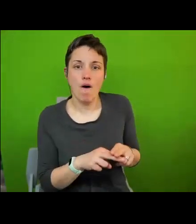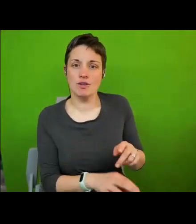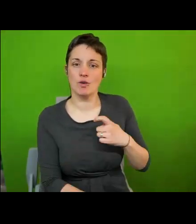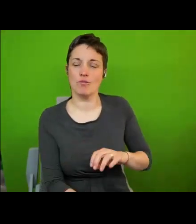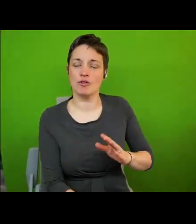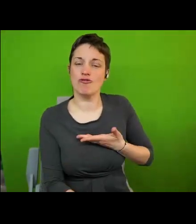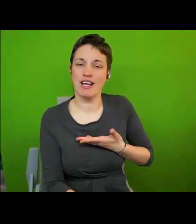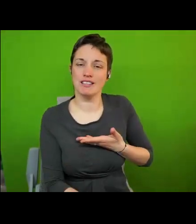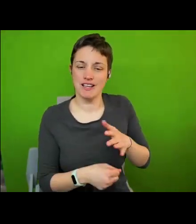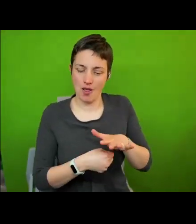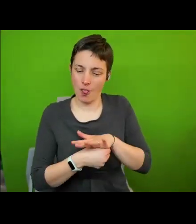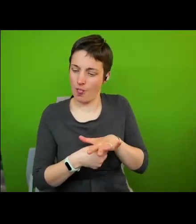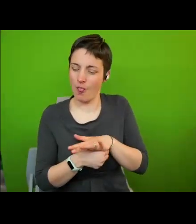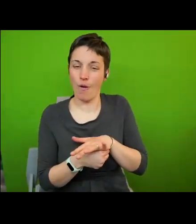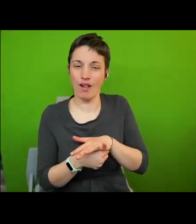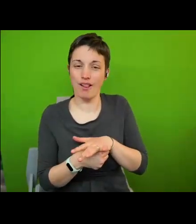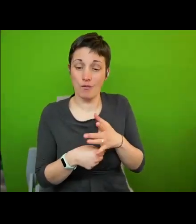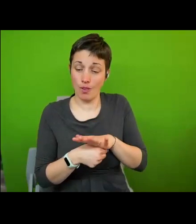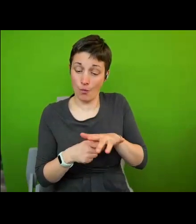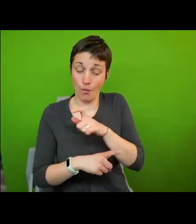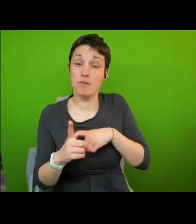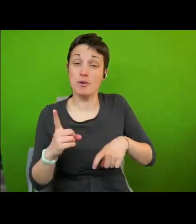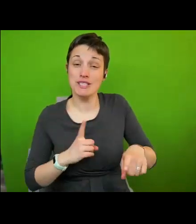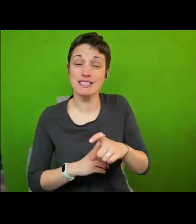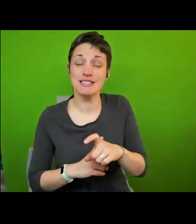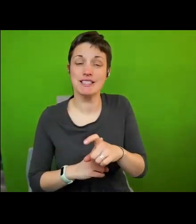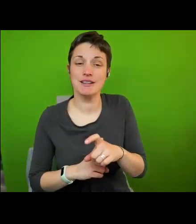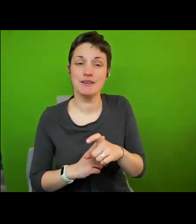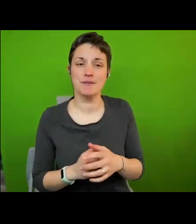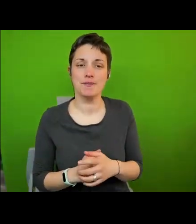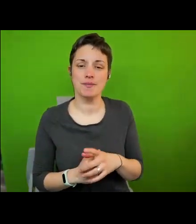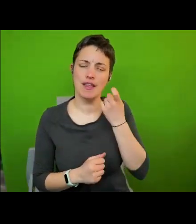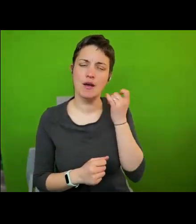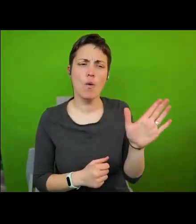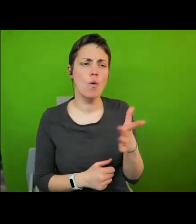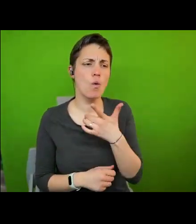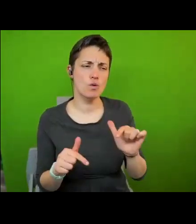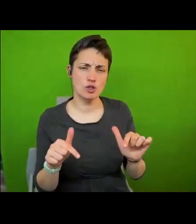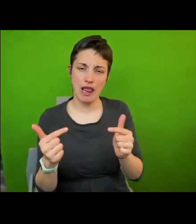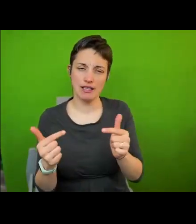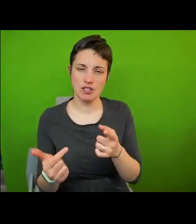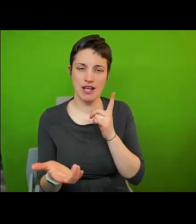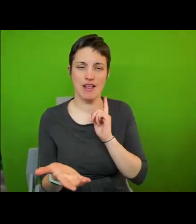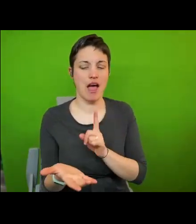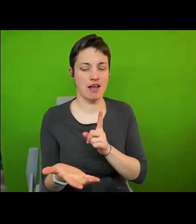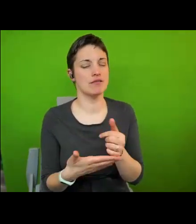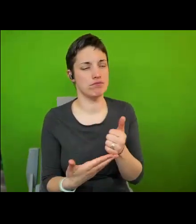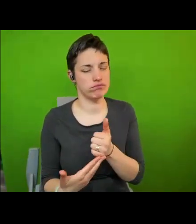local level by local communities and i think with all the challenges that is of great value